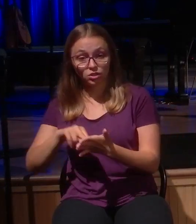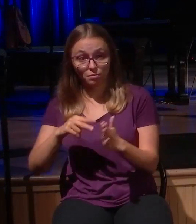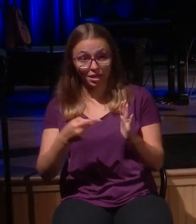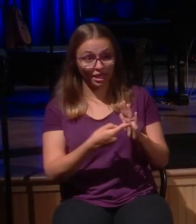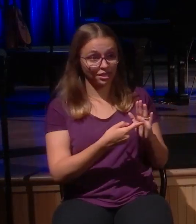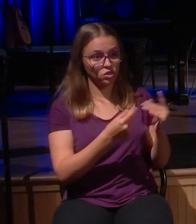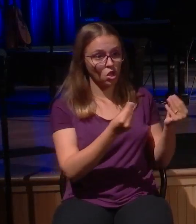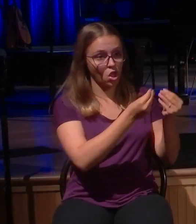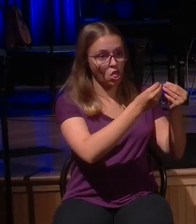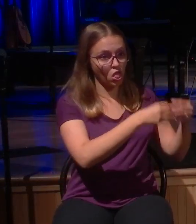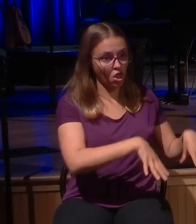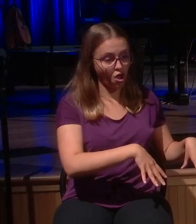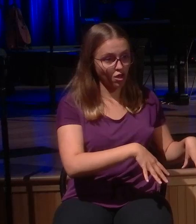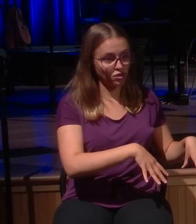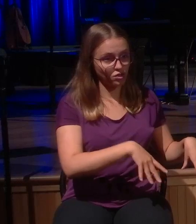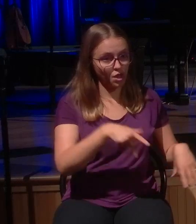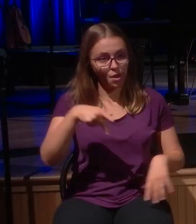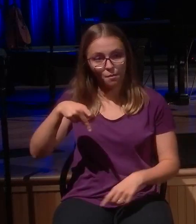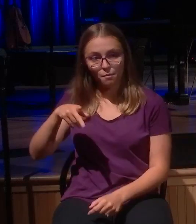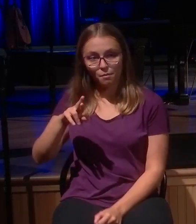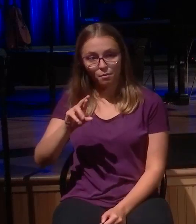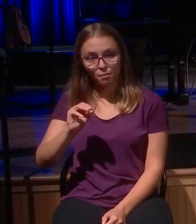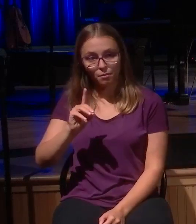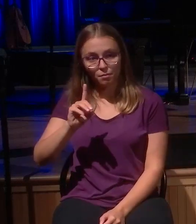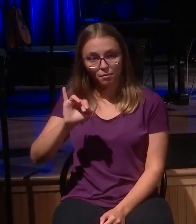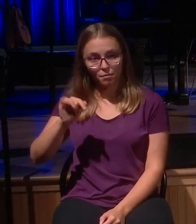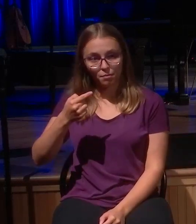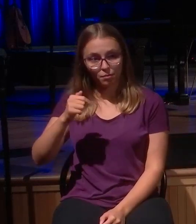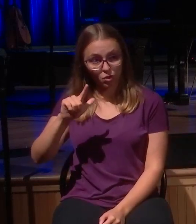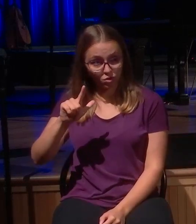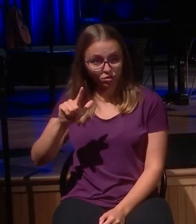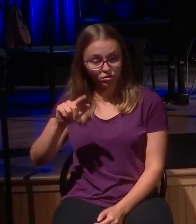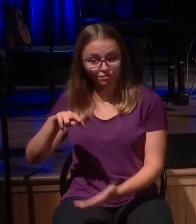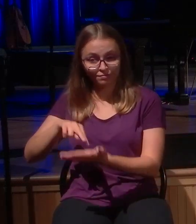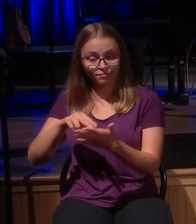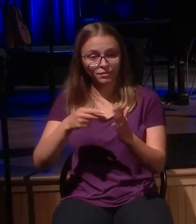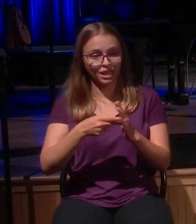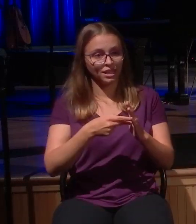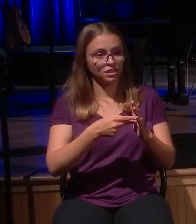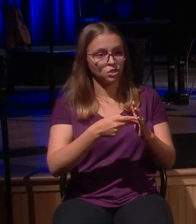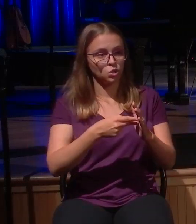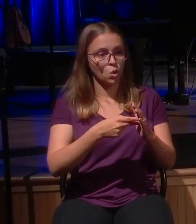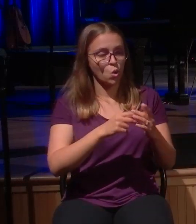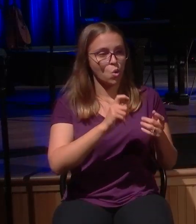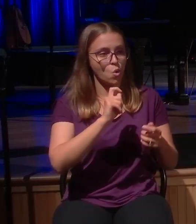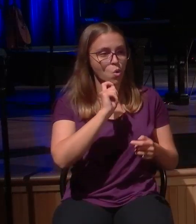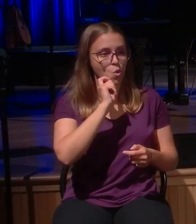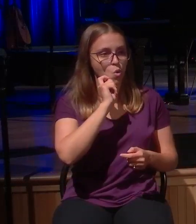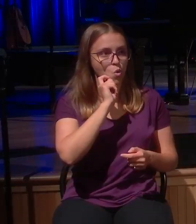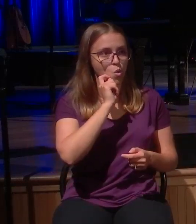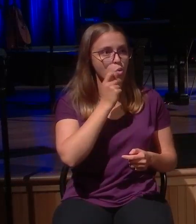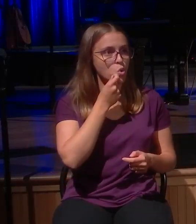the direction of ruin until they come to their senses. Let's go to two action steps right here. Let's make this practical.